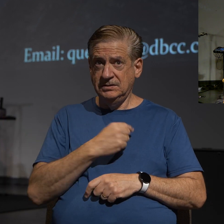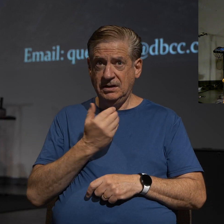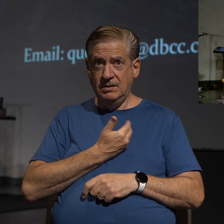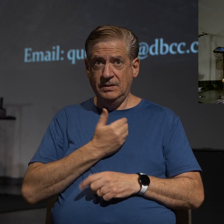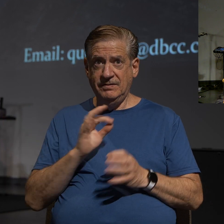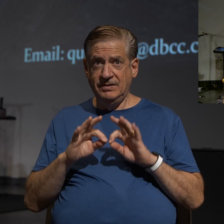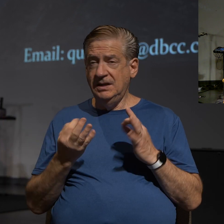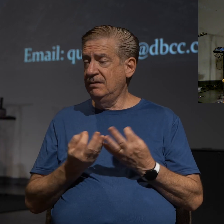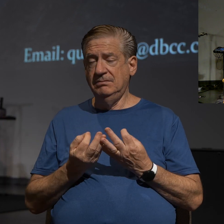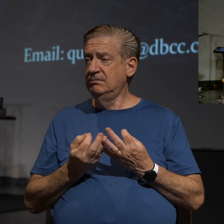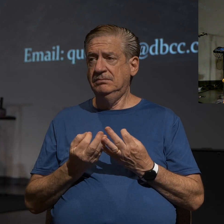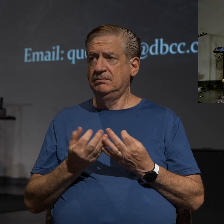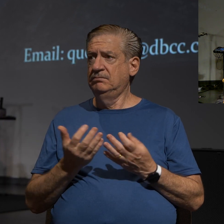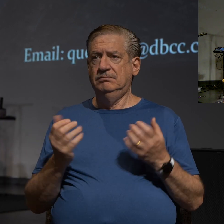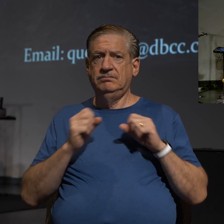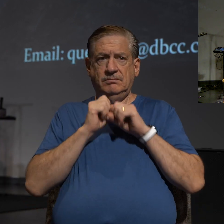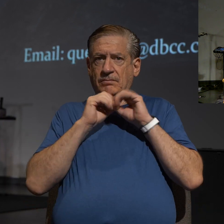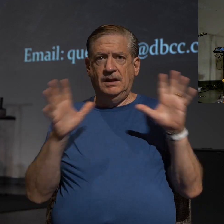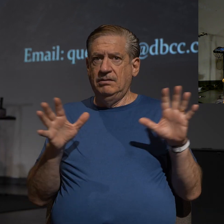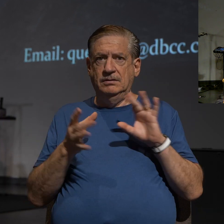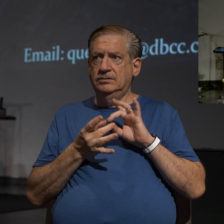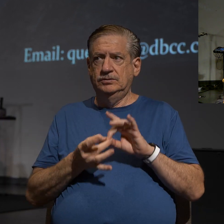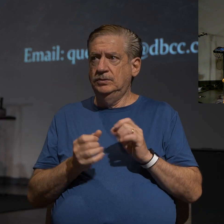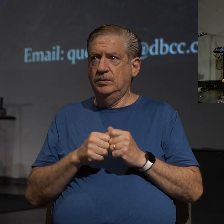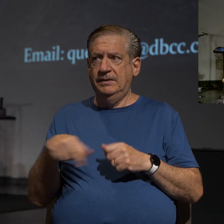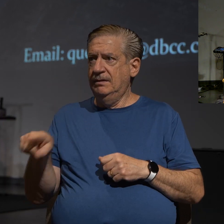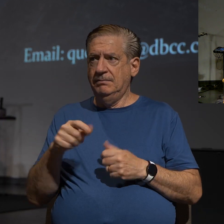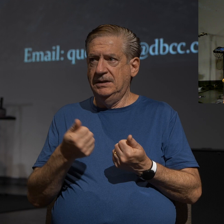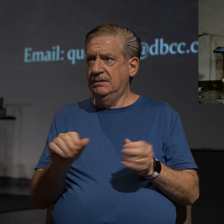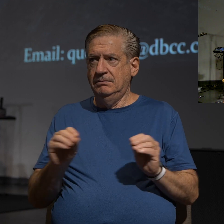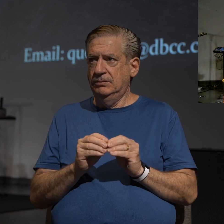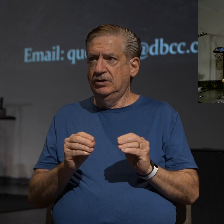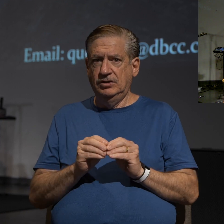we have nothing to do with them anymore.